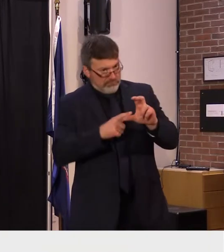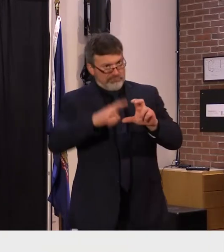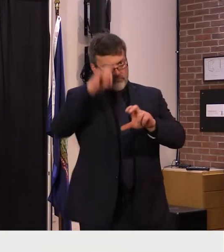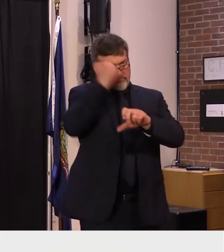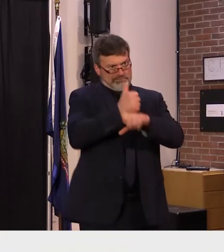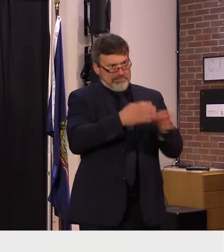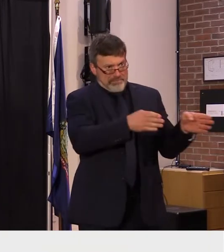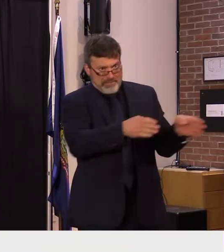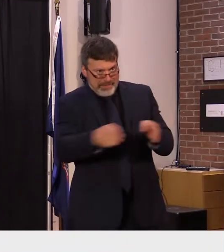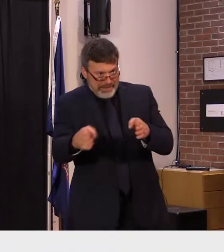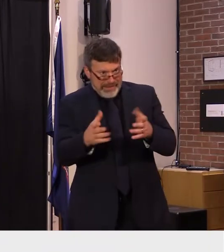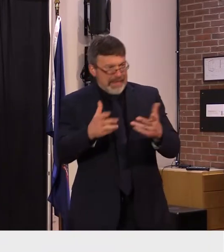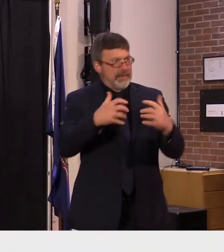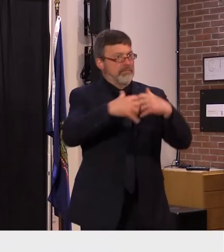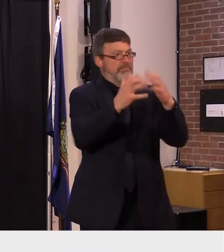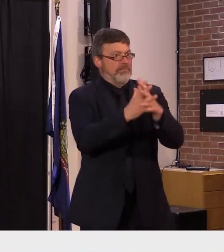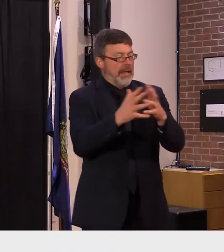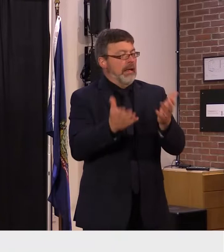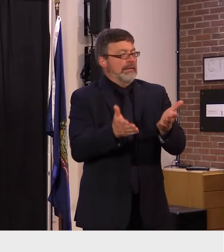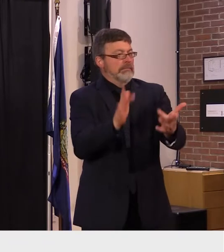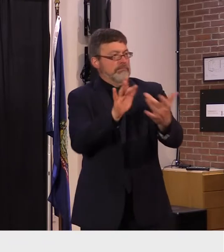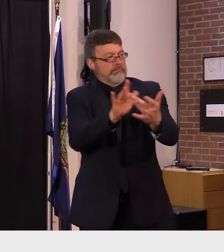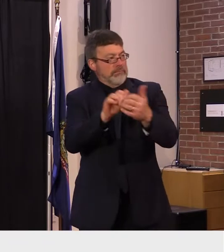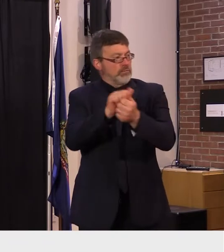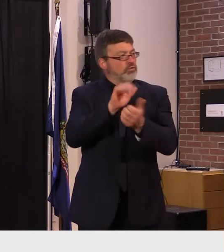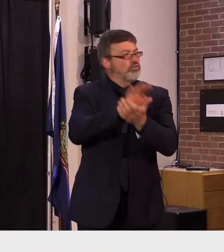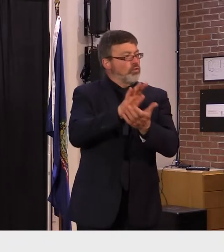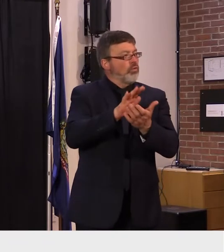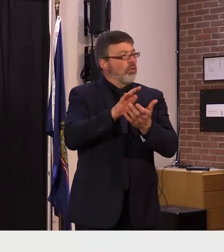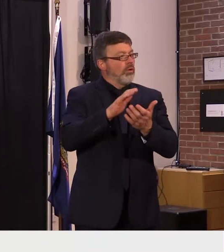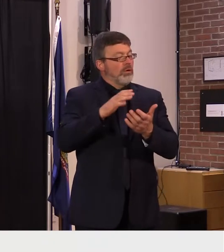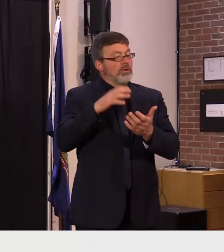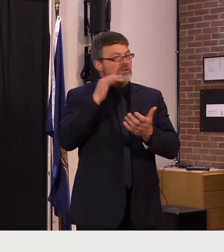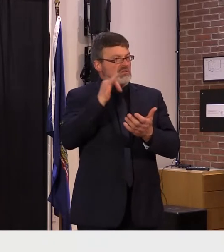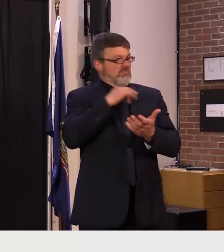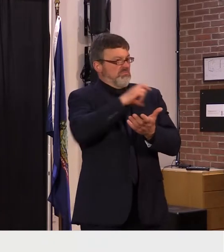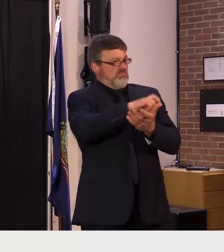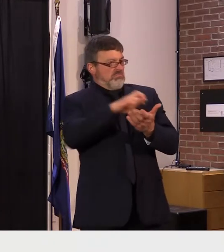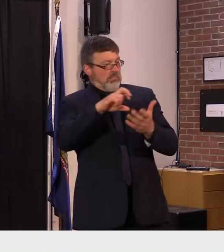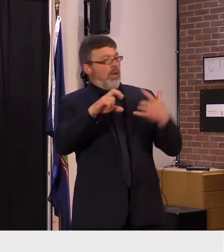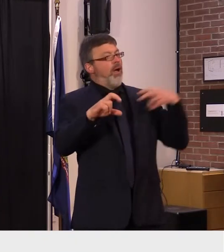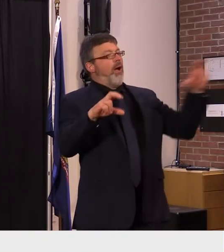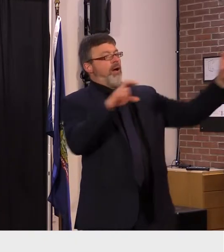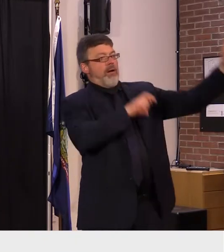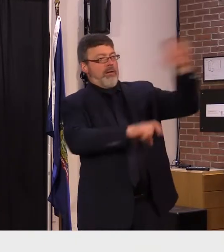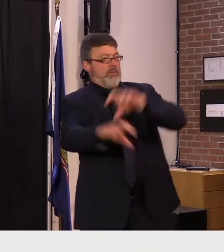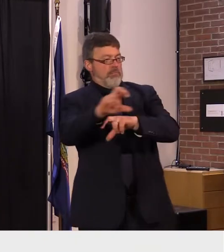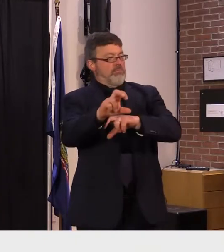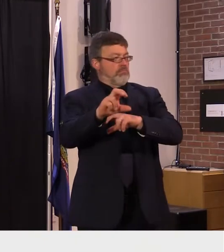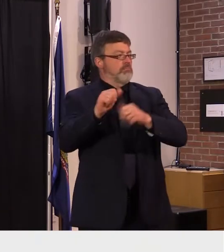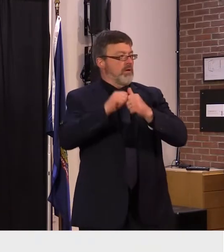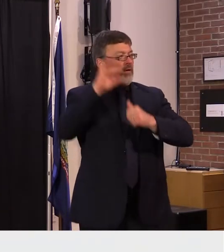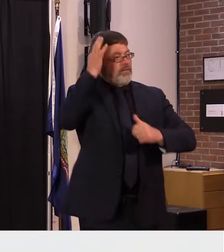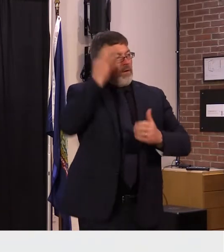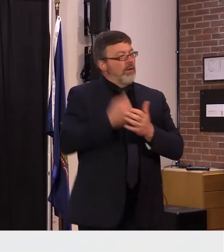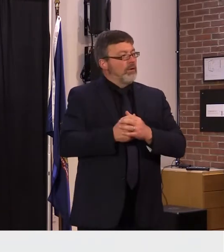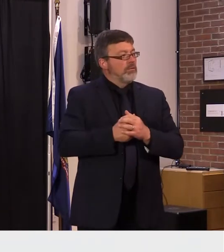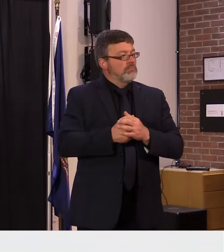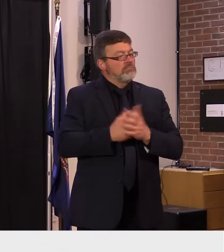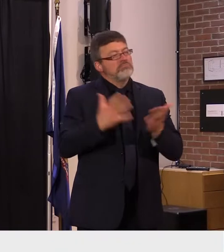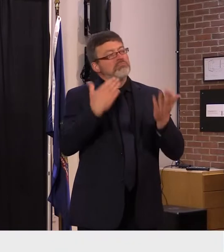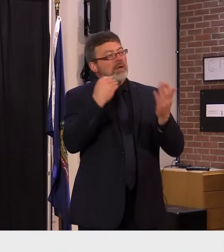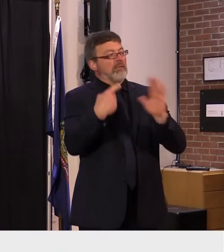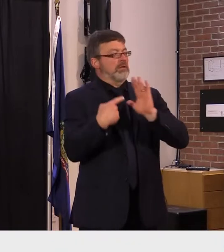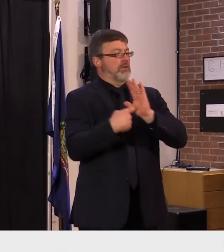dollars to ensure maximize maximum impact i want to use an example of this last year we created with state dollars